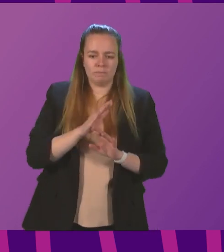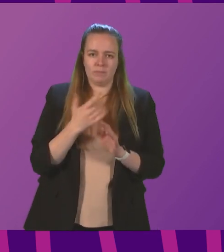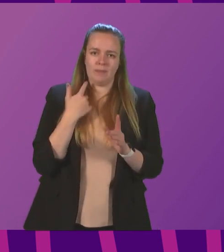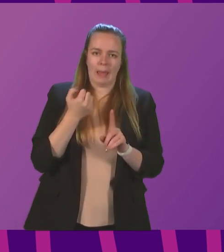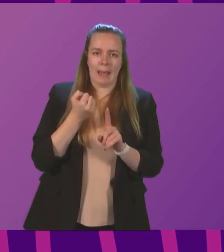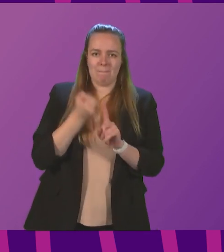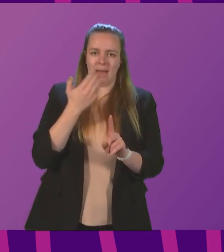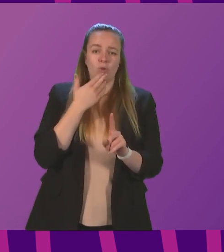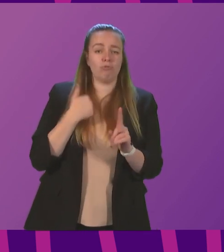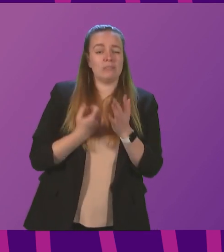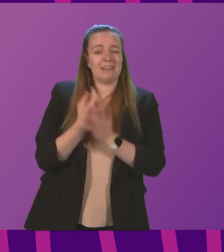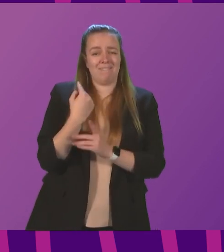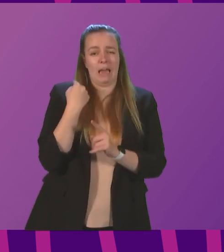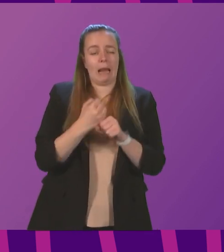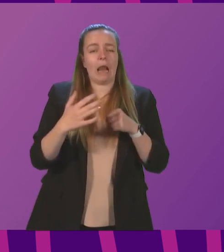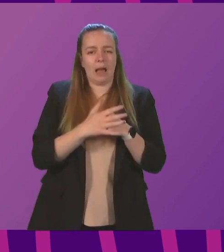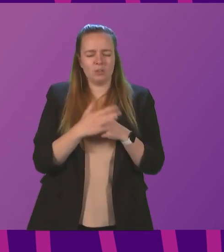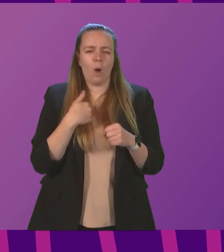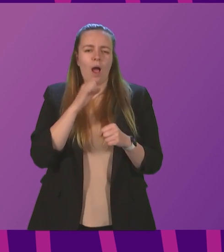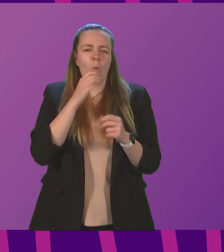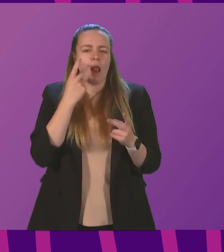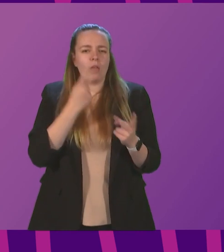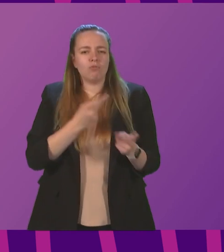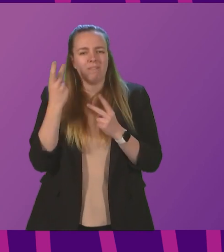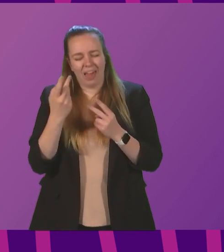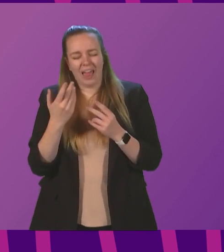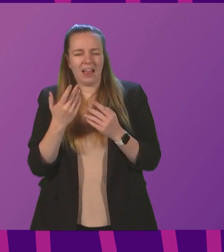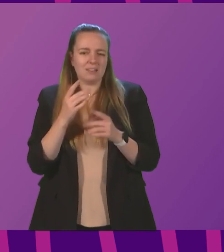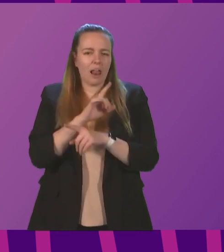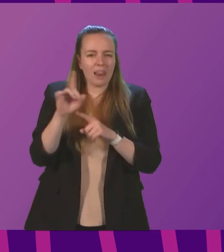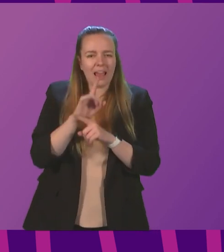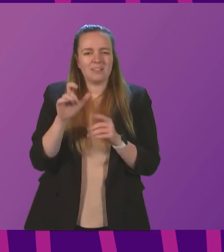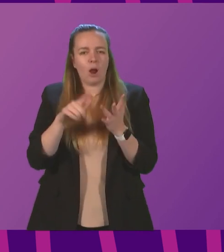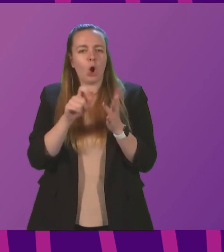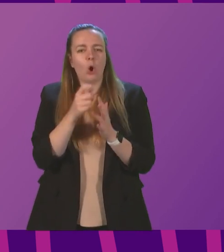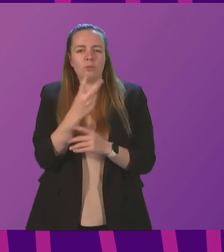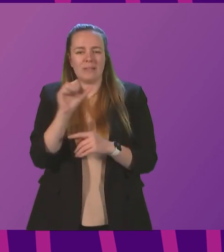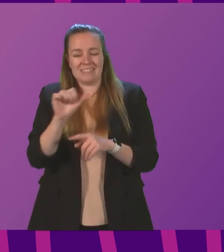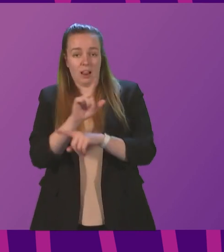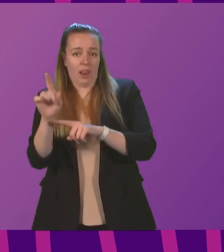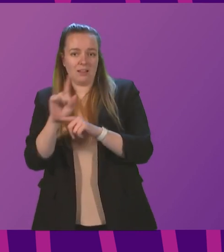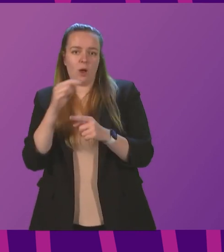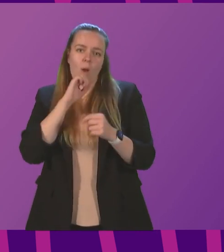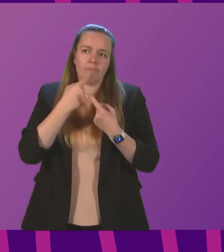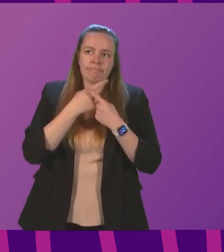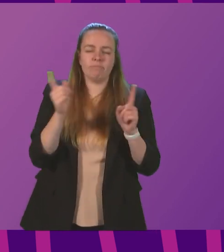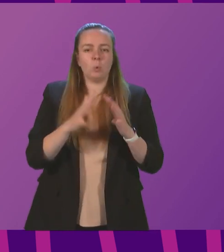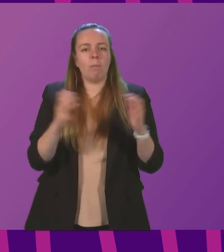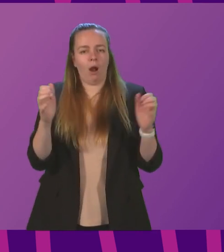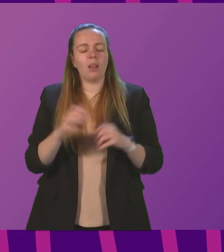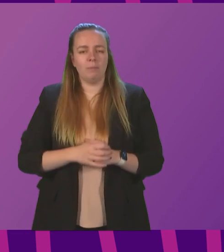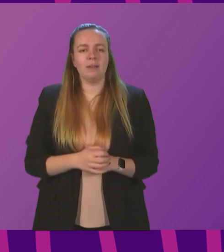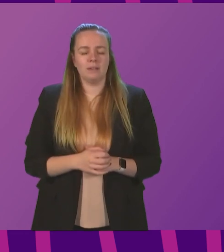events in Glasgow. I will reflect more generally on COP26 in a further statement to Parliament later this afternoon. However,